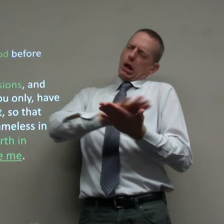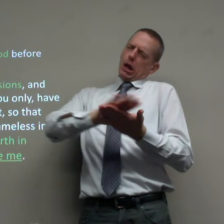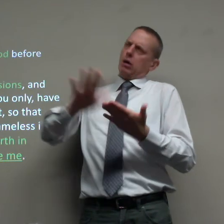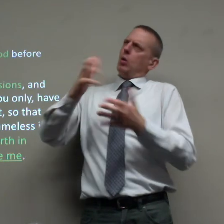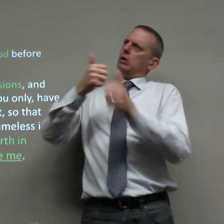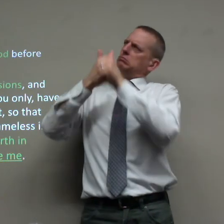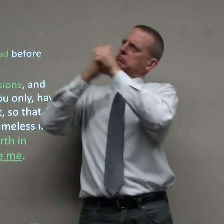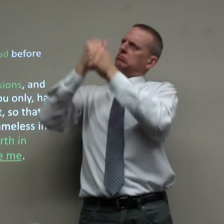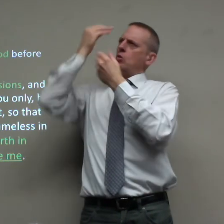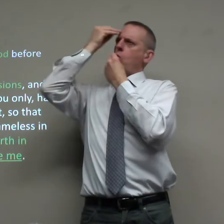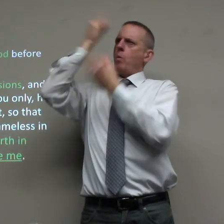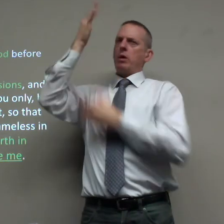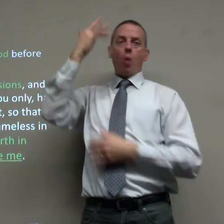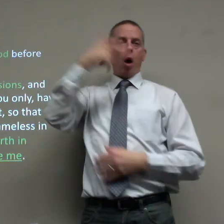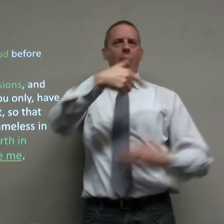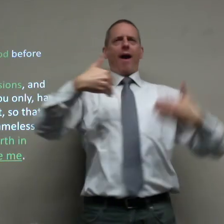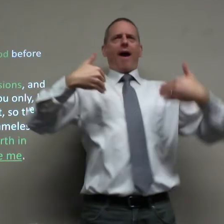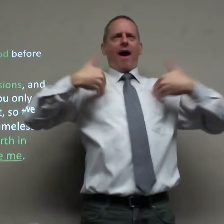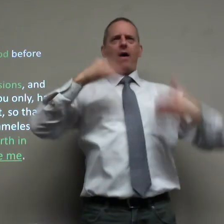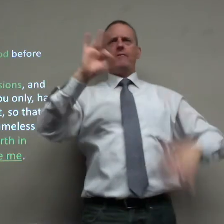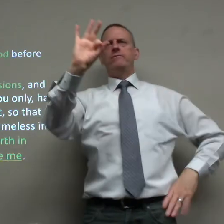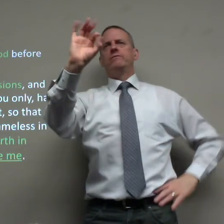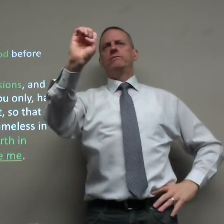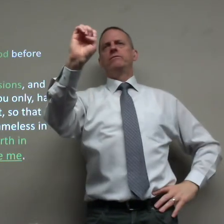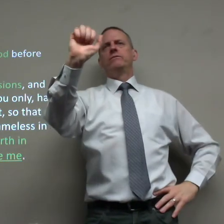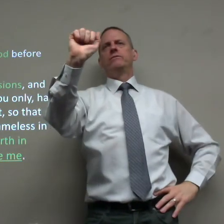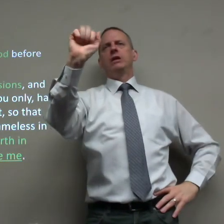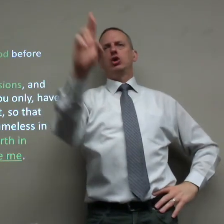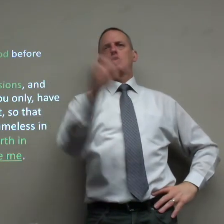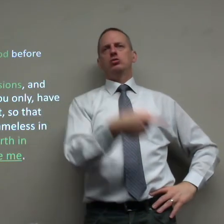he asked for his heart and he cleansed he has fear